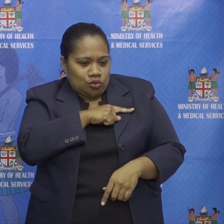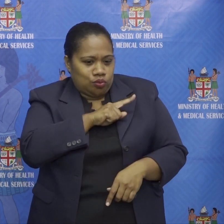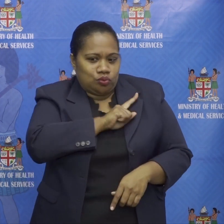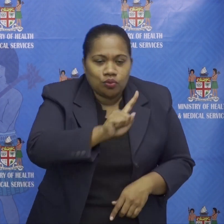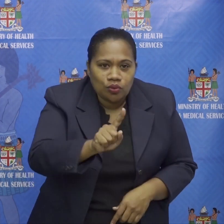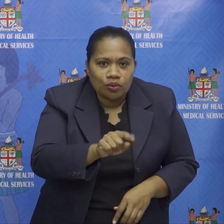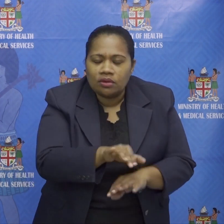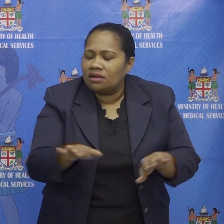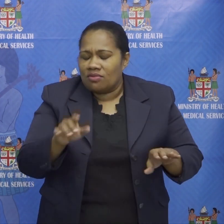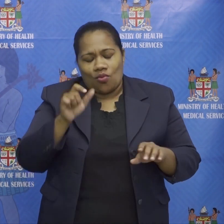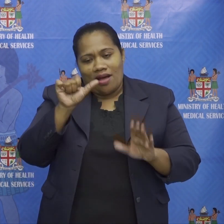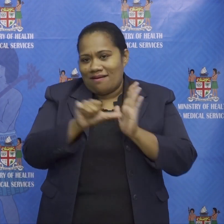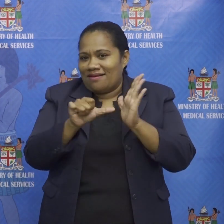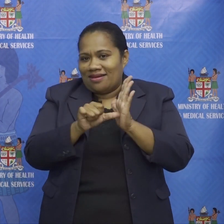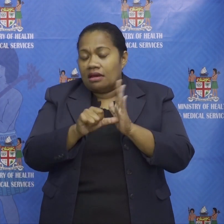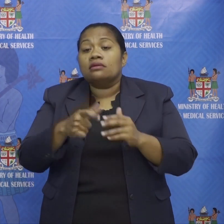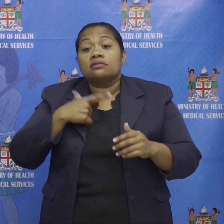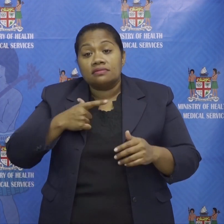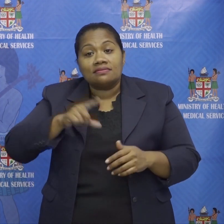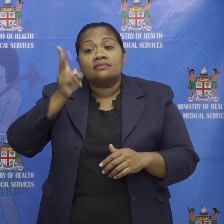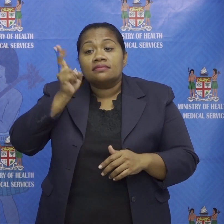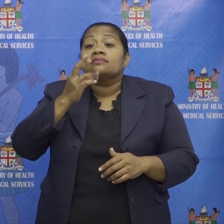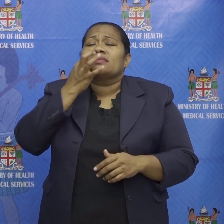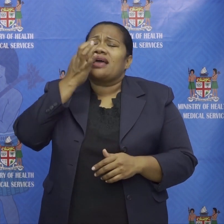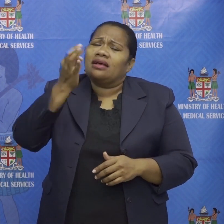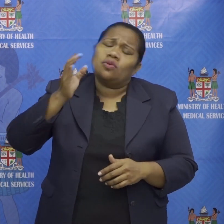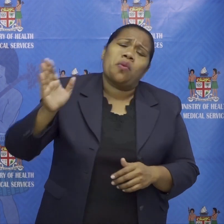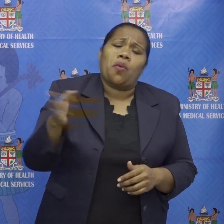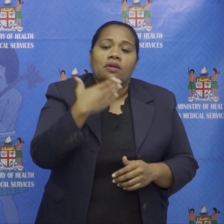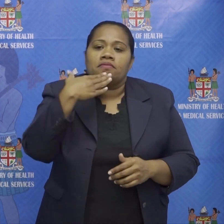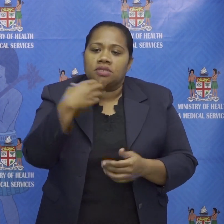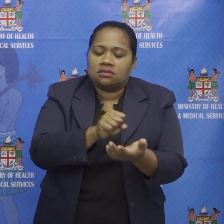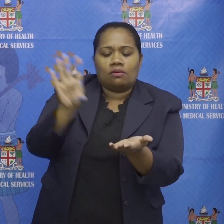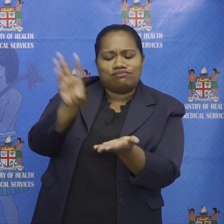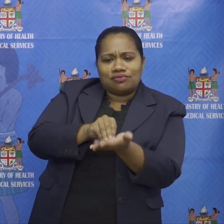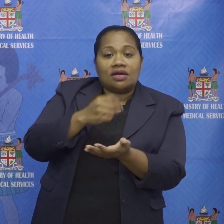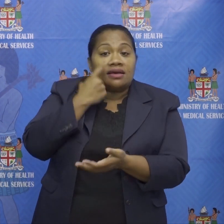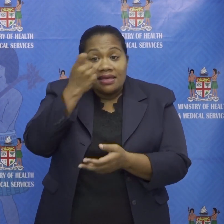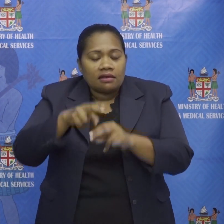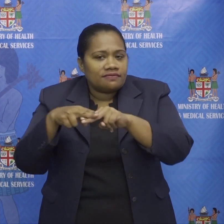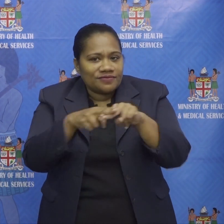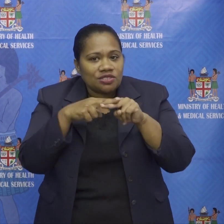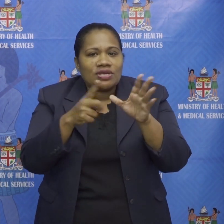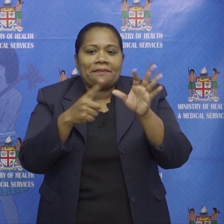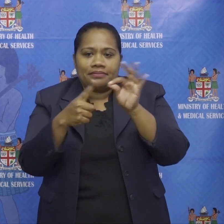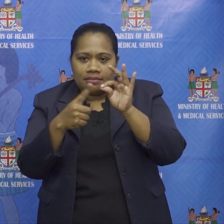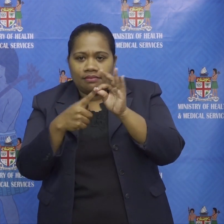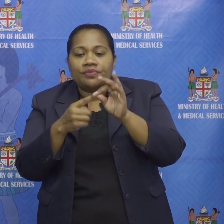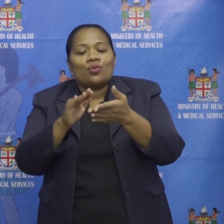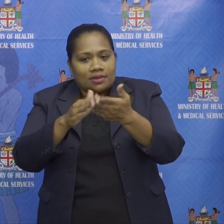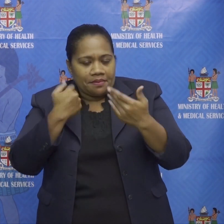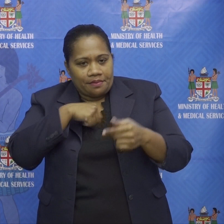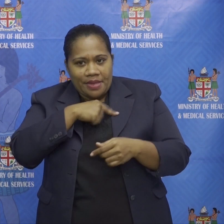which is why again we ask everyone to download the cafe gm it will help us find